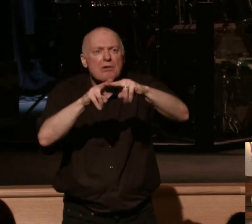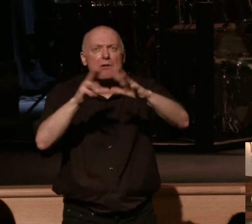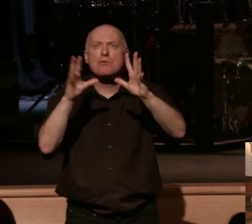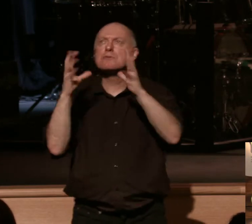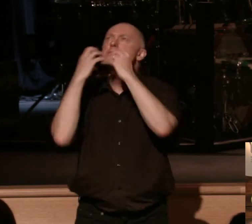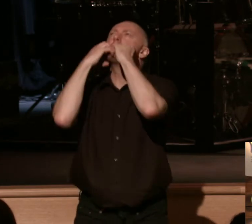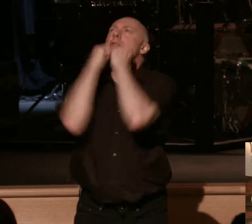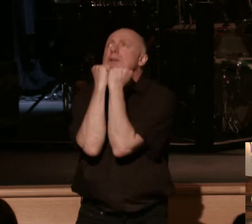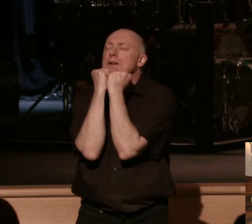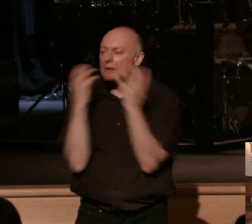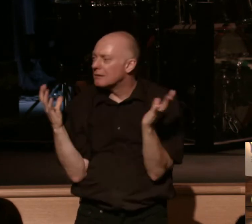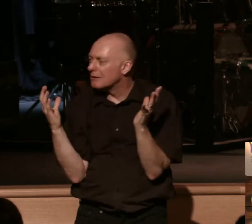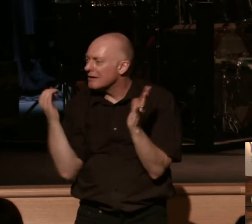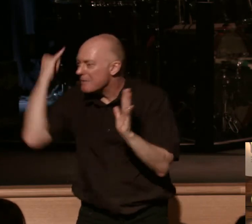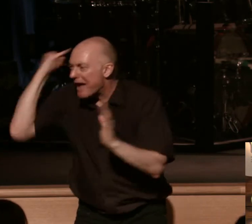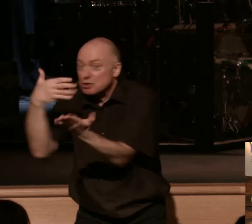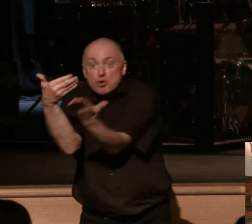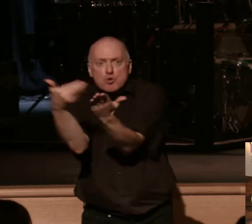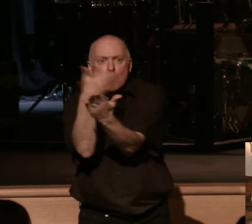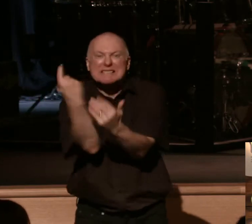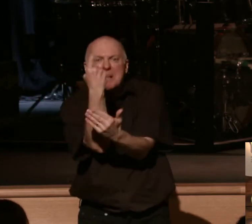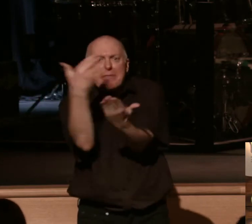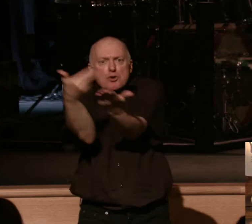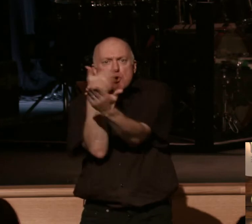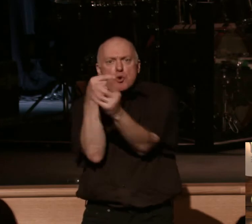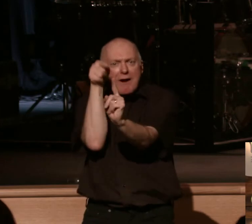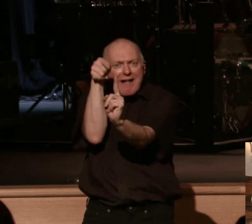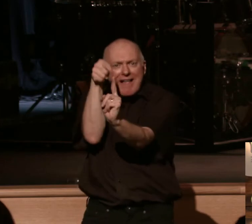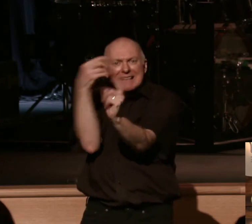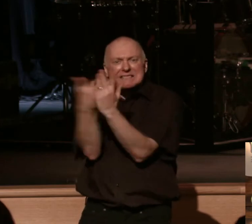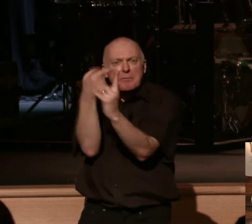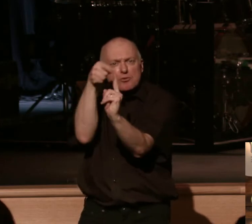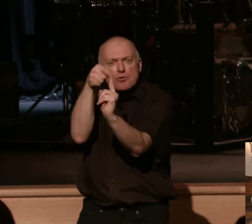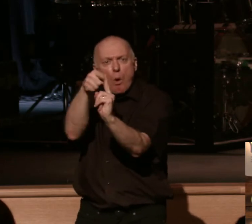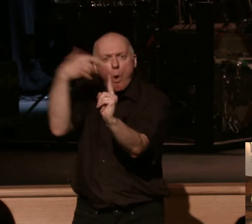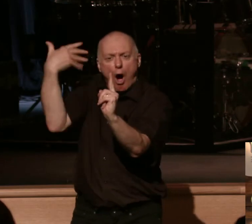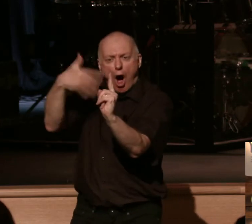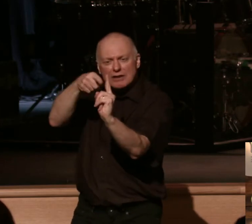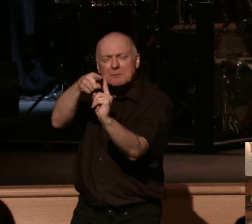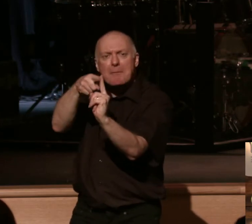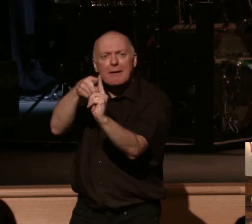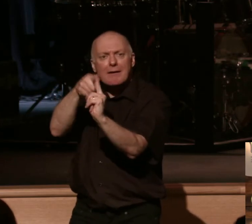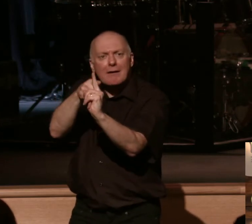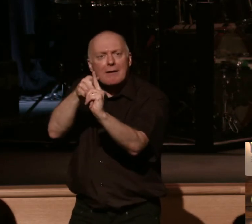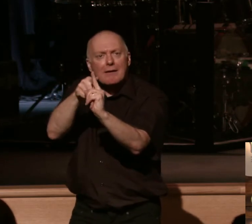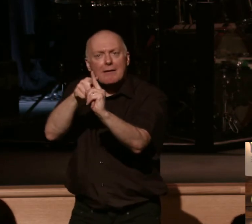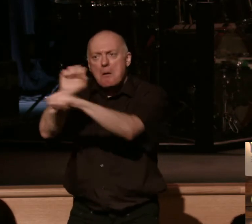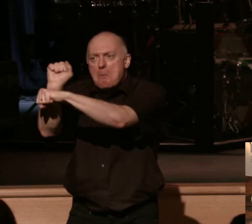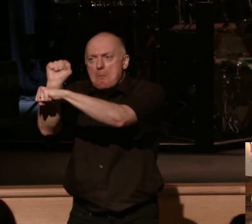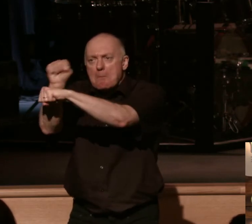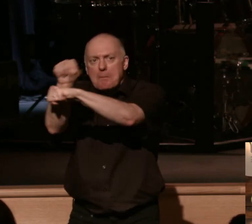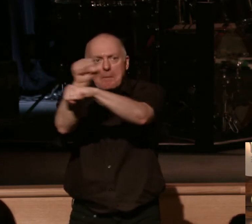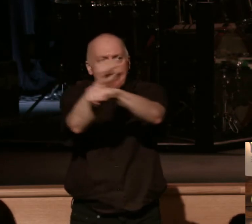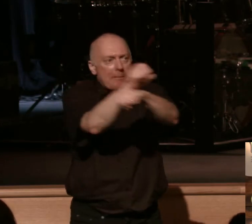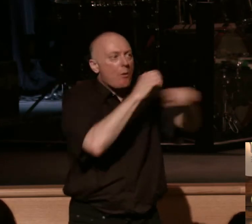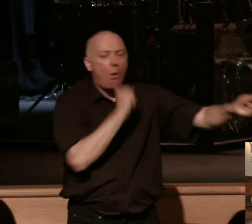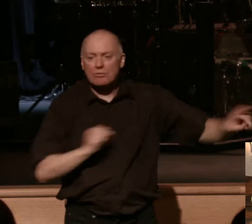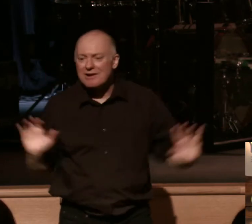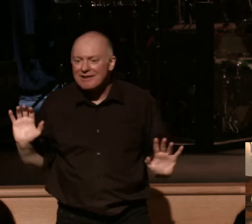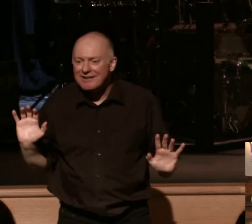What if there was a new that was so new and so awesome it conquered any form of old? What if